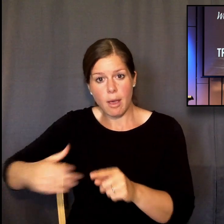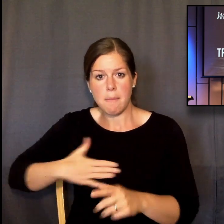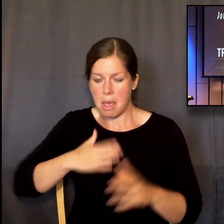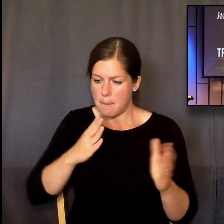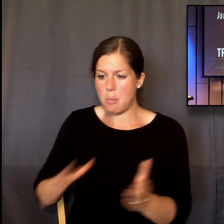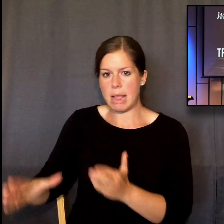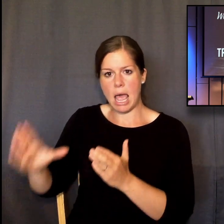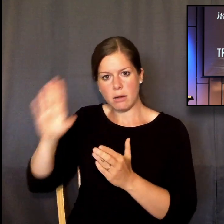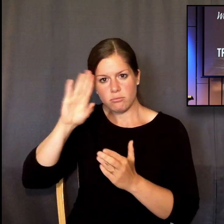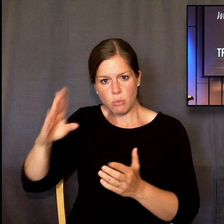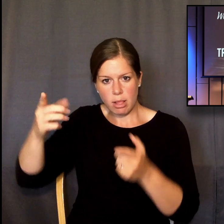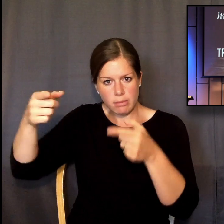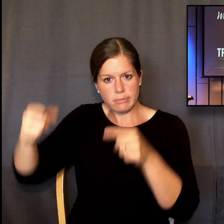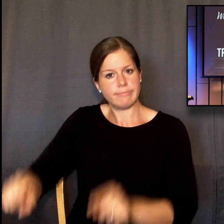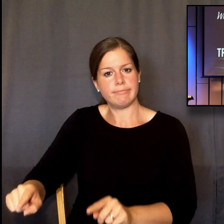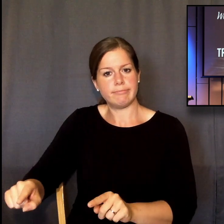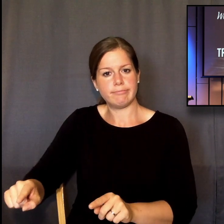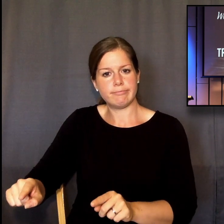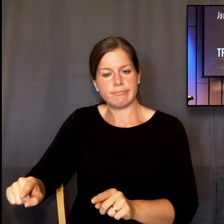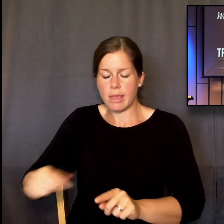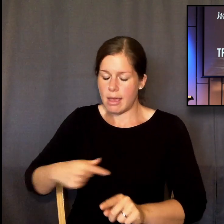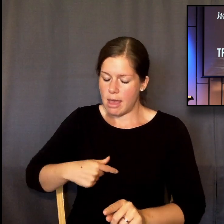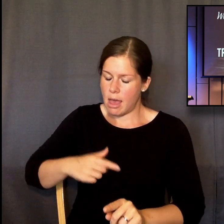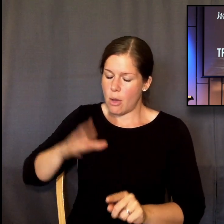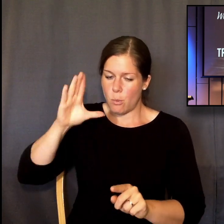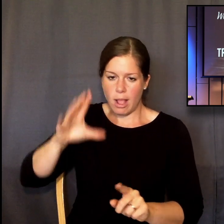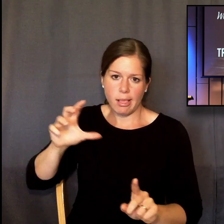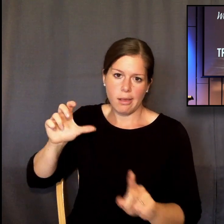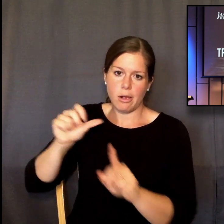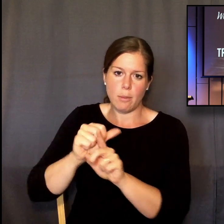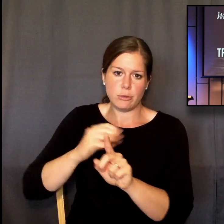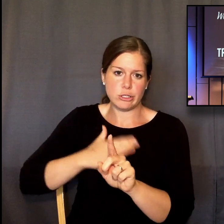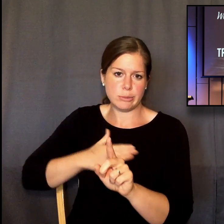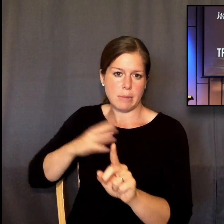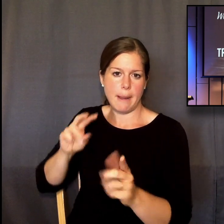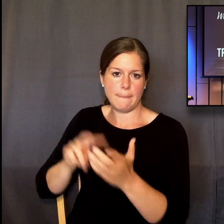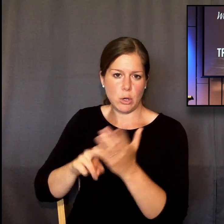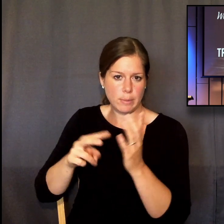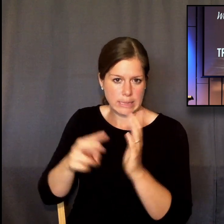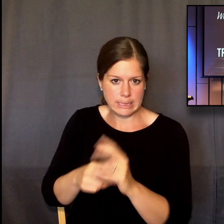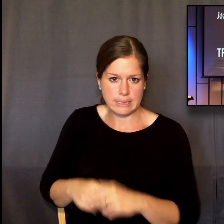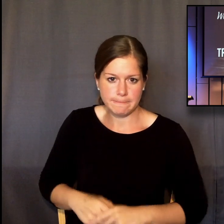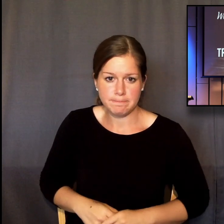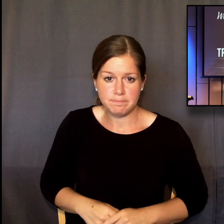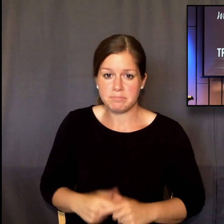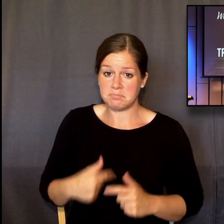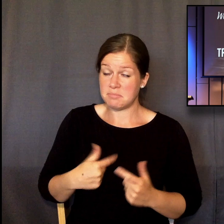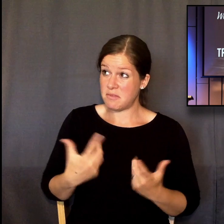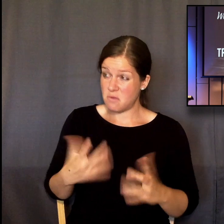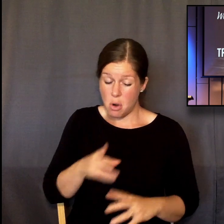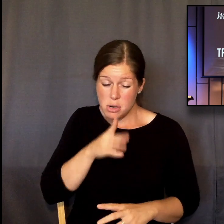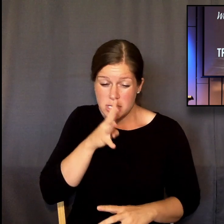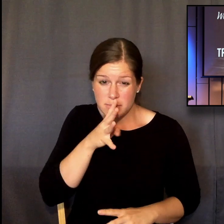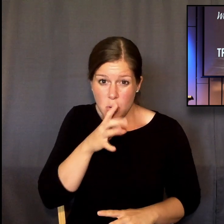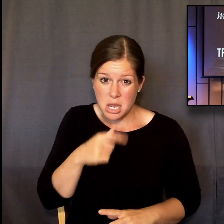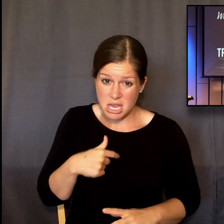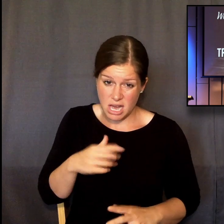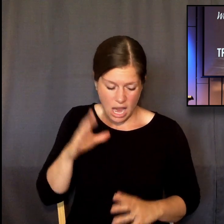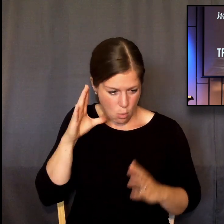plan shall stand, and I will accomplish all my purpose. I have spoken, and I will